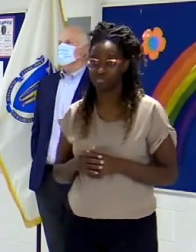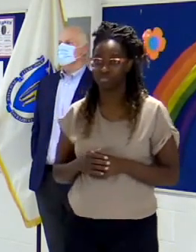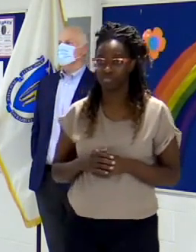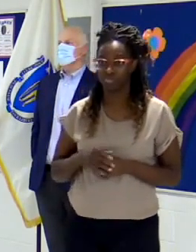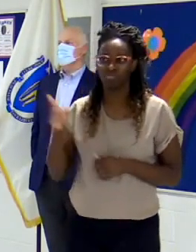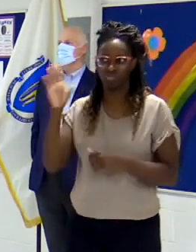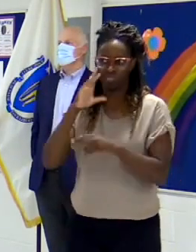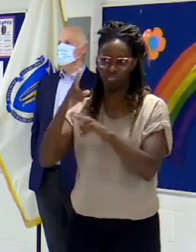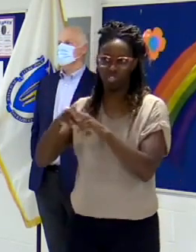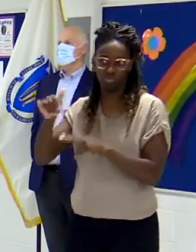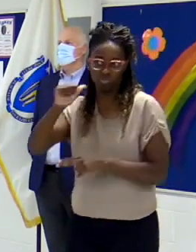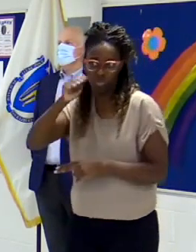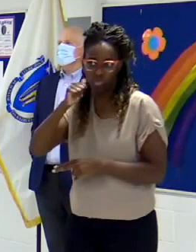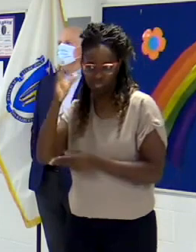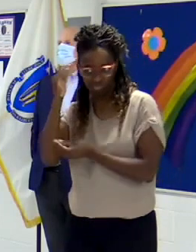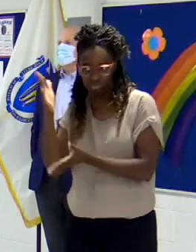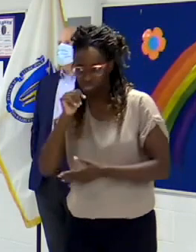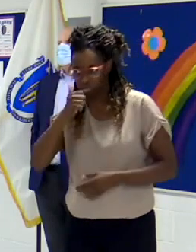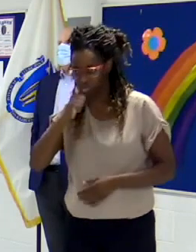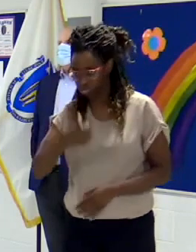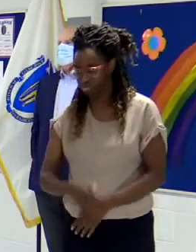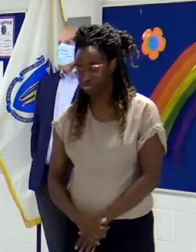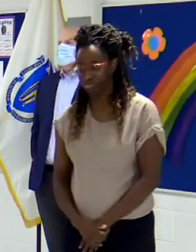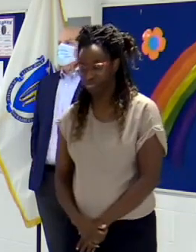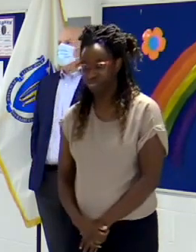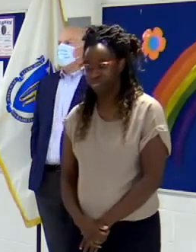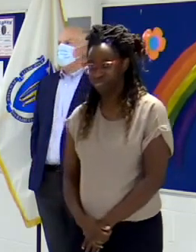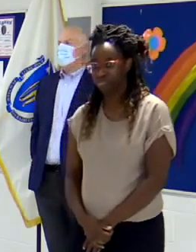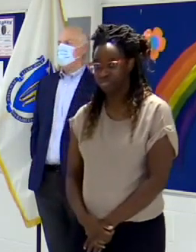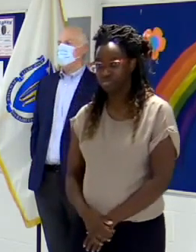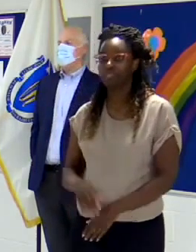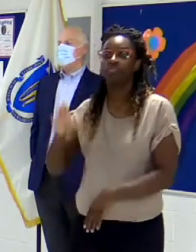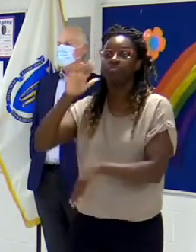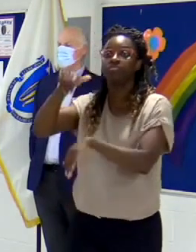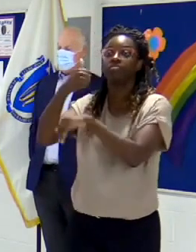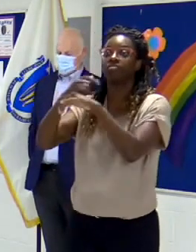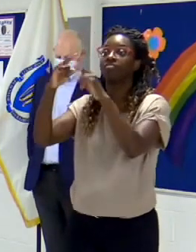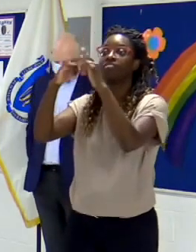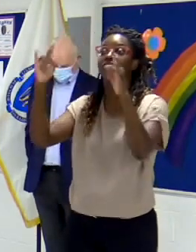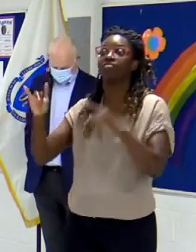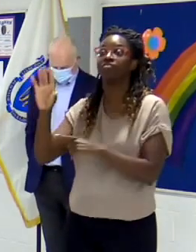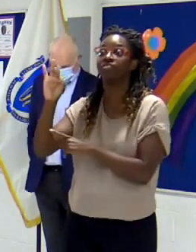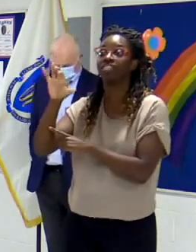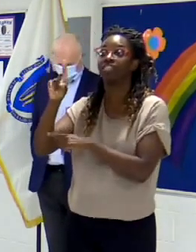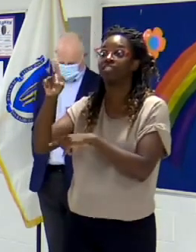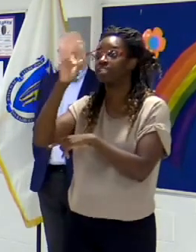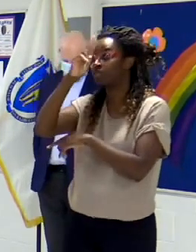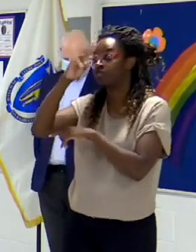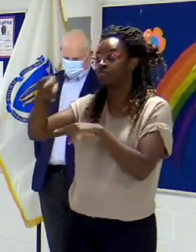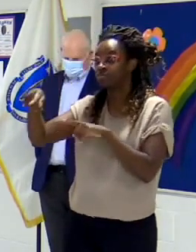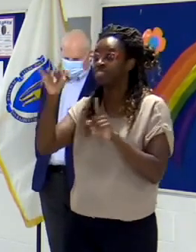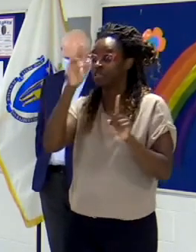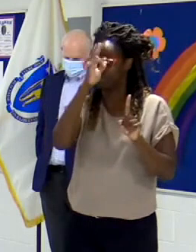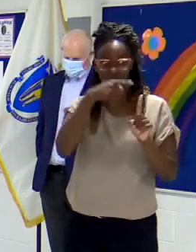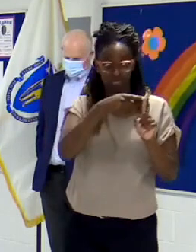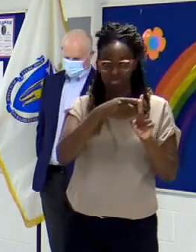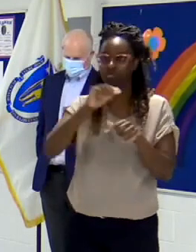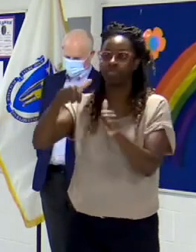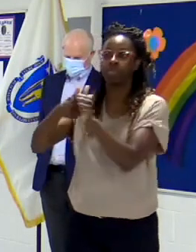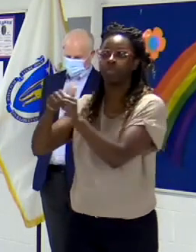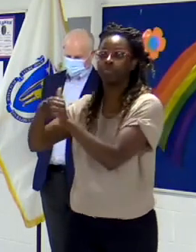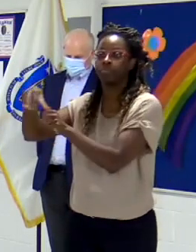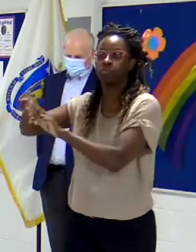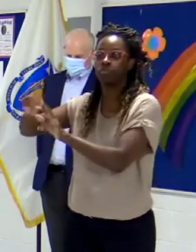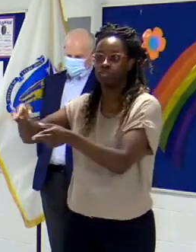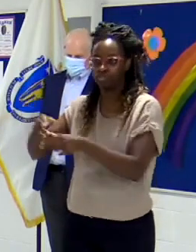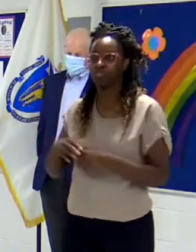tomorrow when we talk about some of the field hospitals, uh, that we will reopen, um, in places that will look relatively familiar,